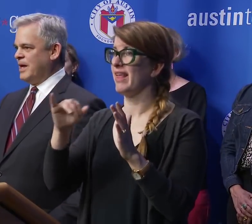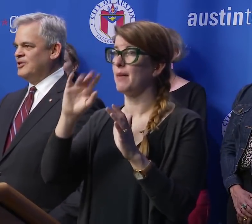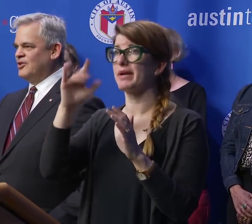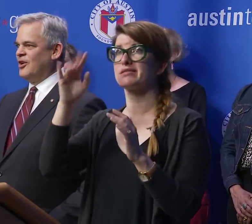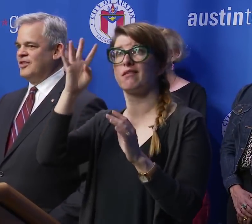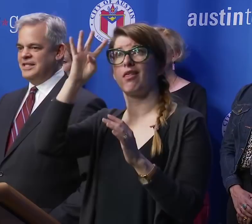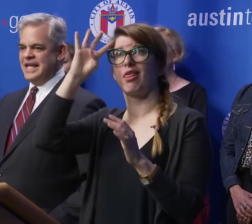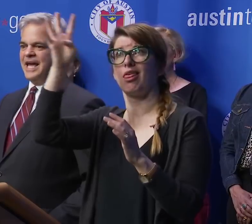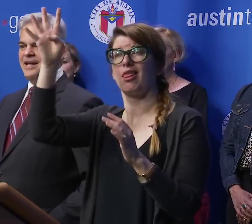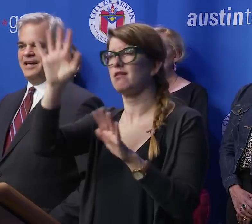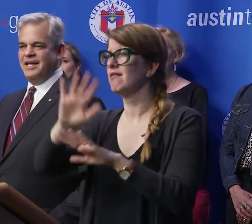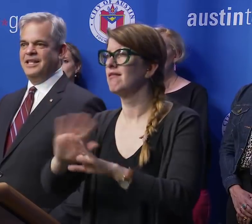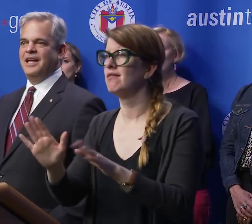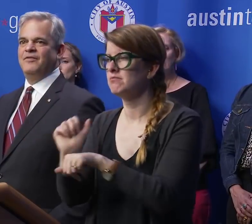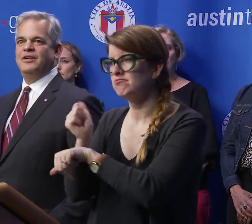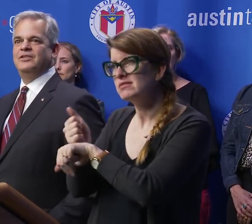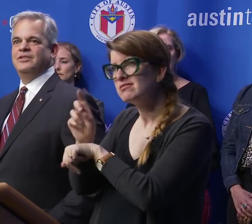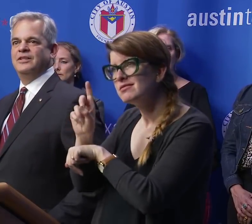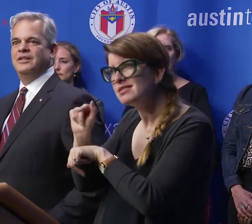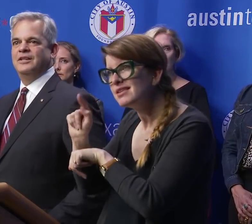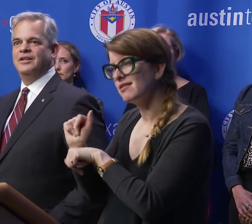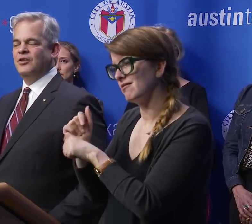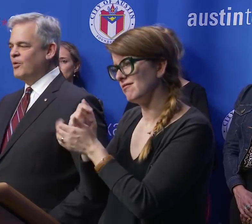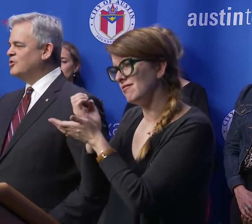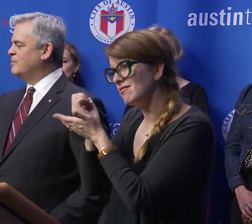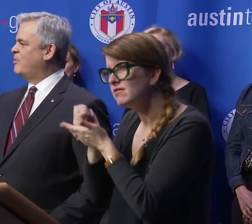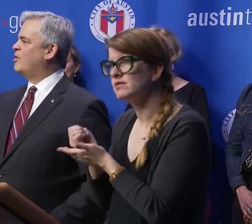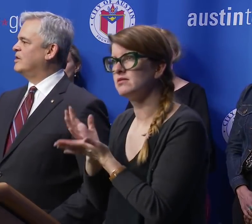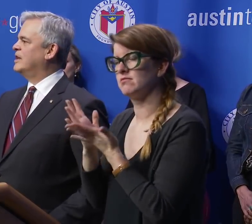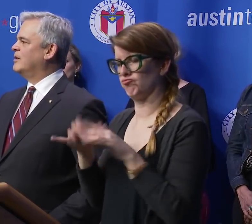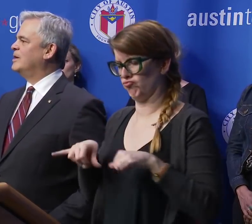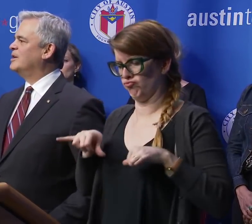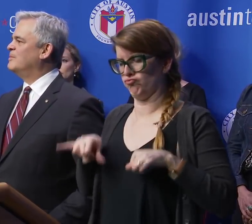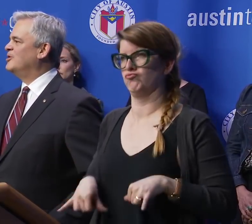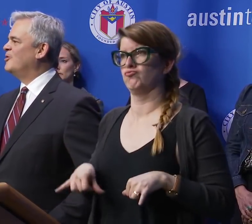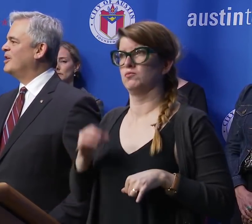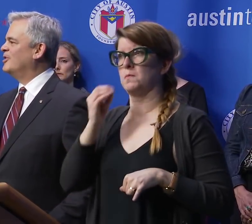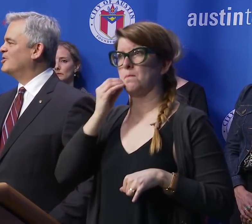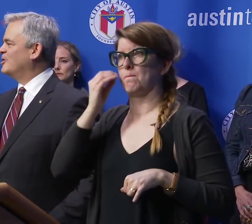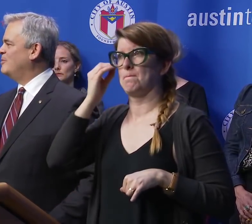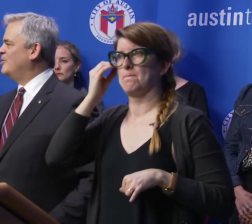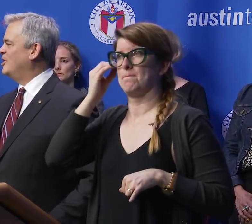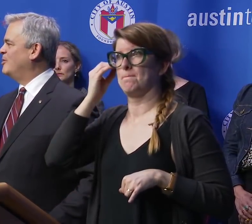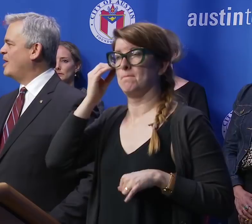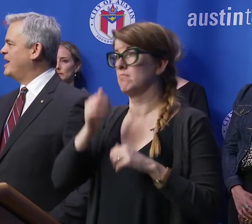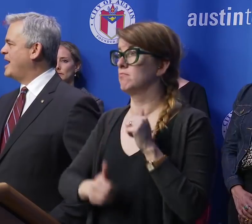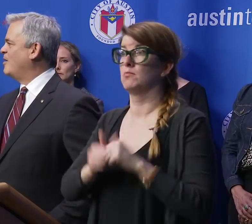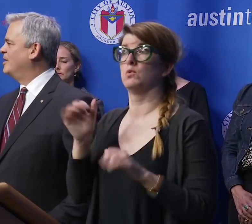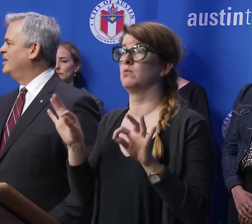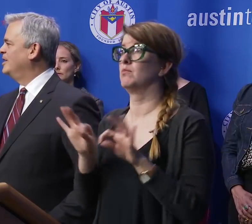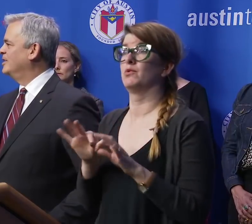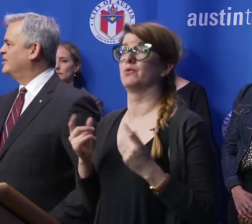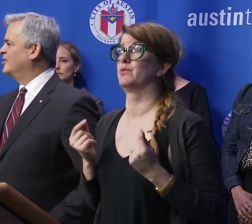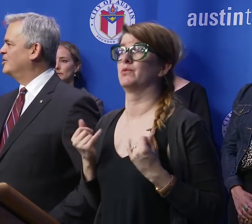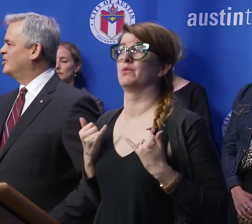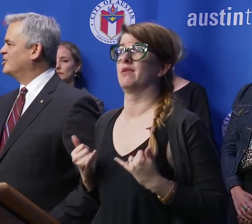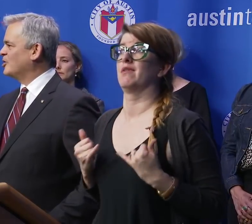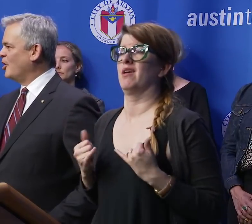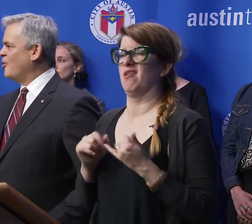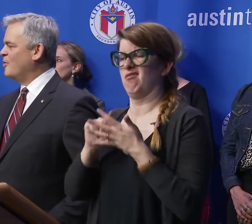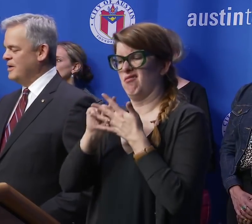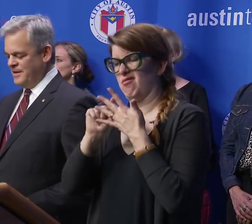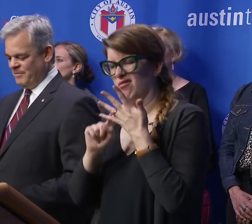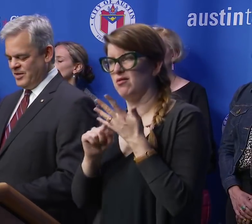fact based on the data and the evidence the most important thing we can be doing in this community right now to